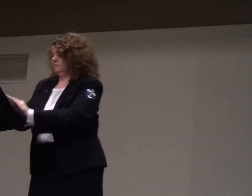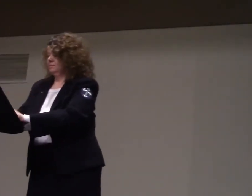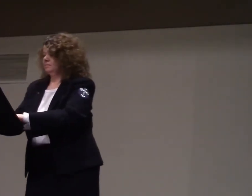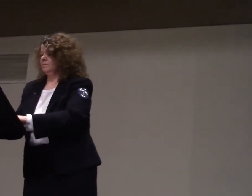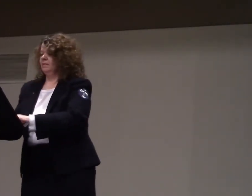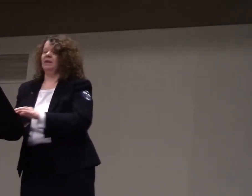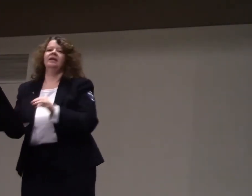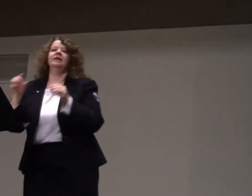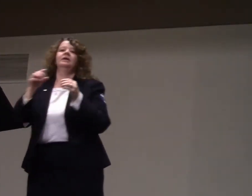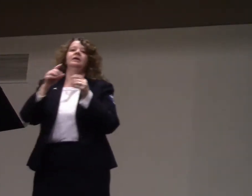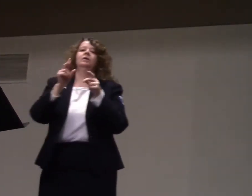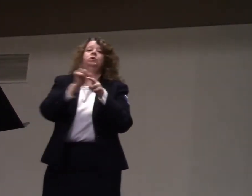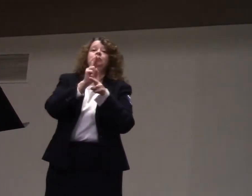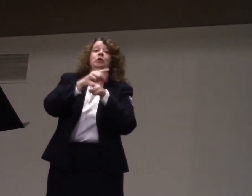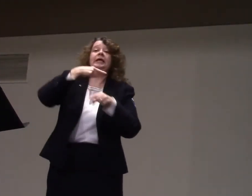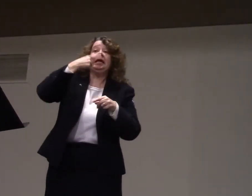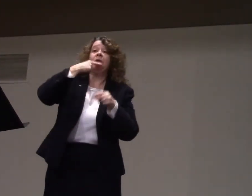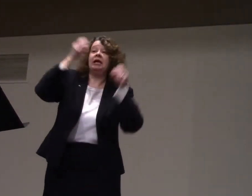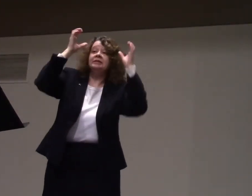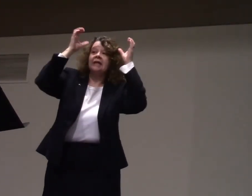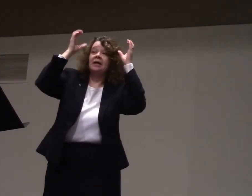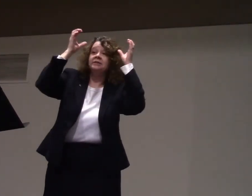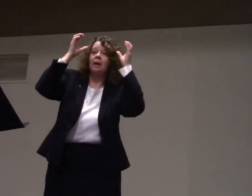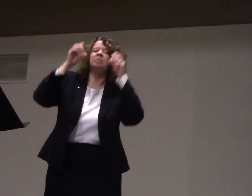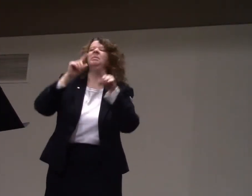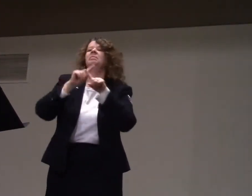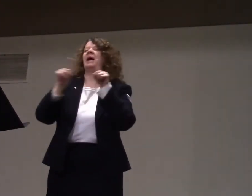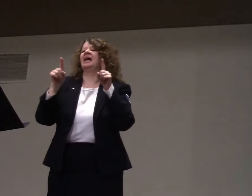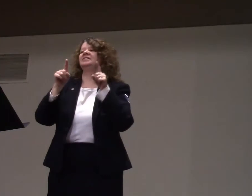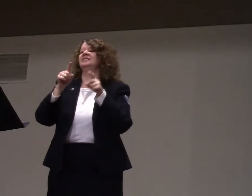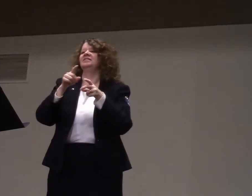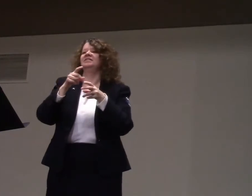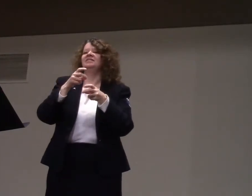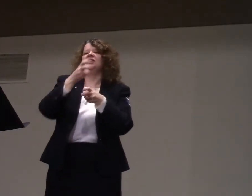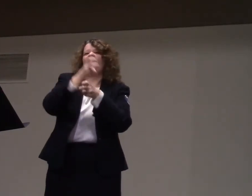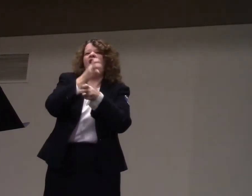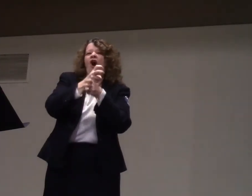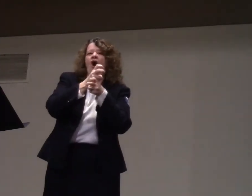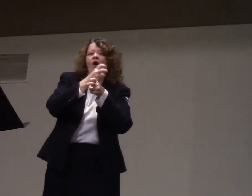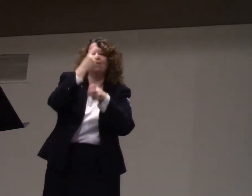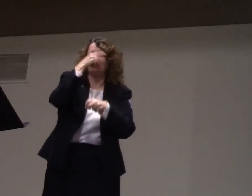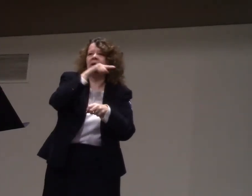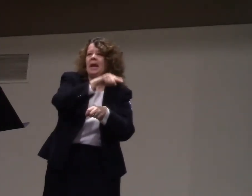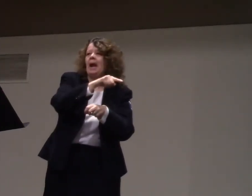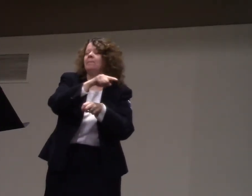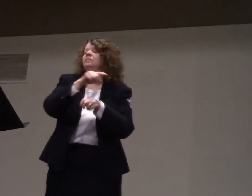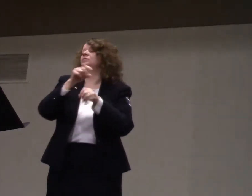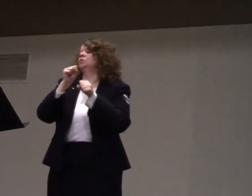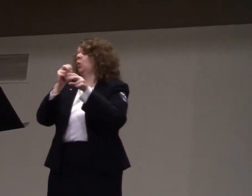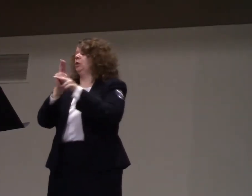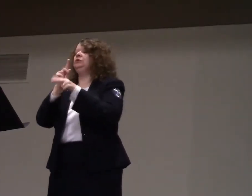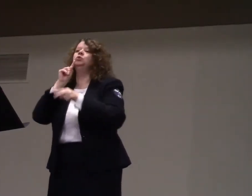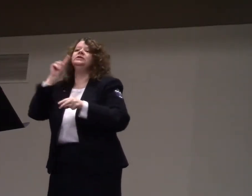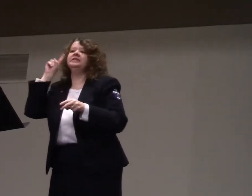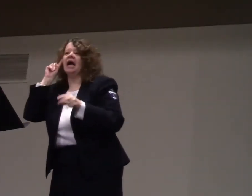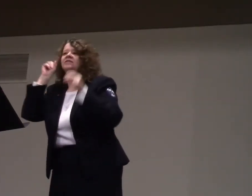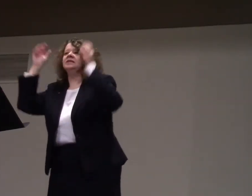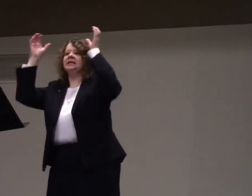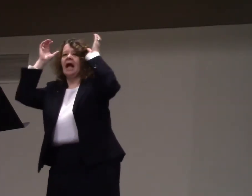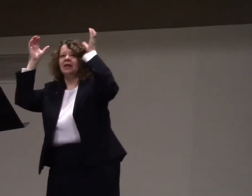They looked into the open catatism. And they looked into the hearing catatism. And it was tough for them to understand. So